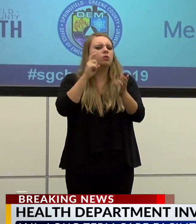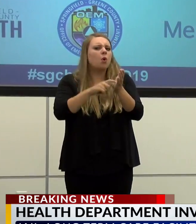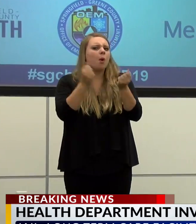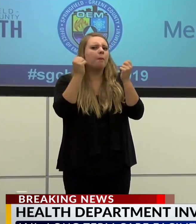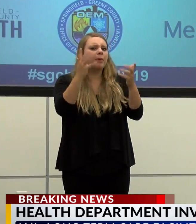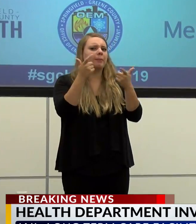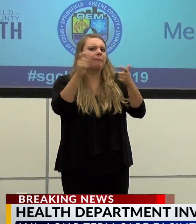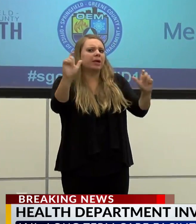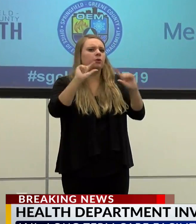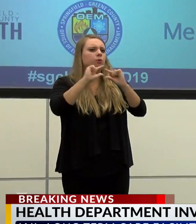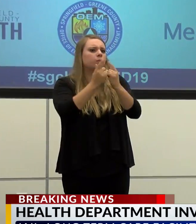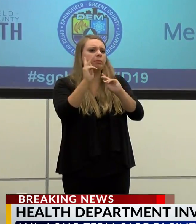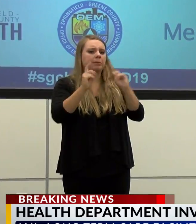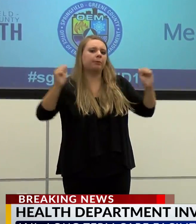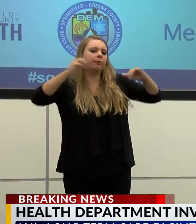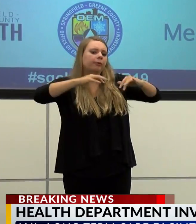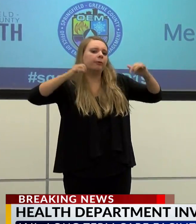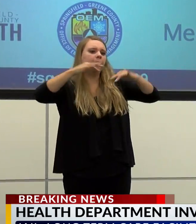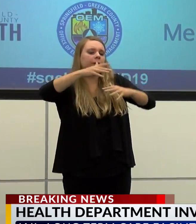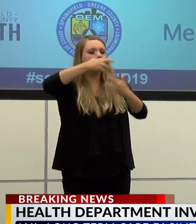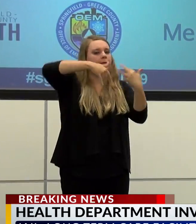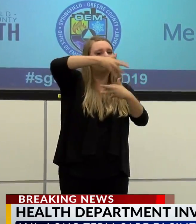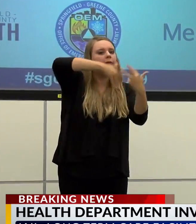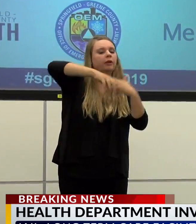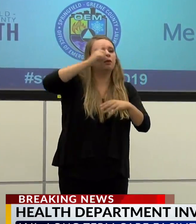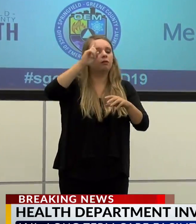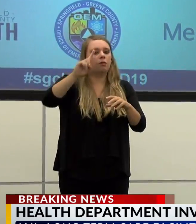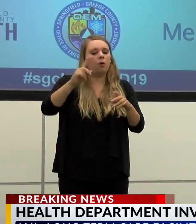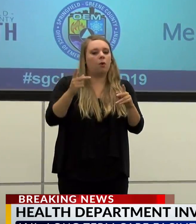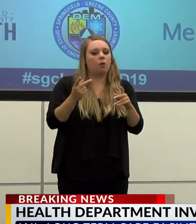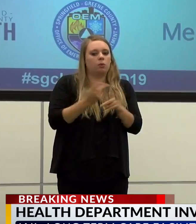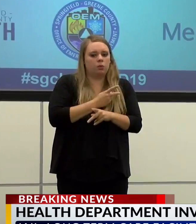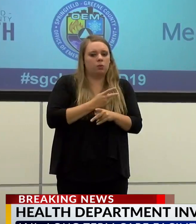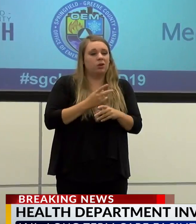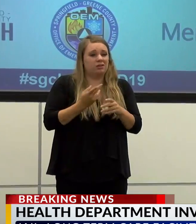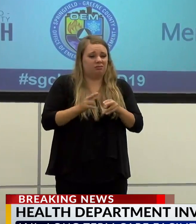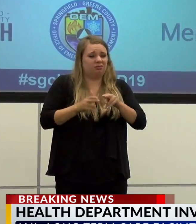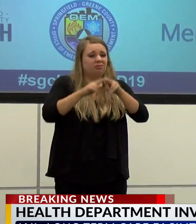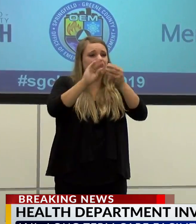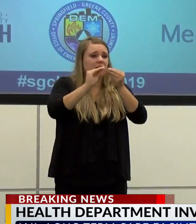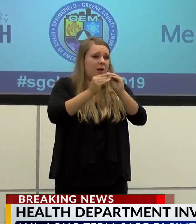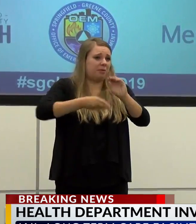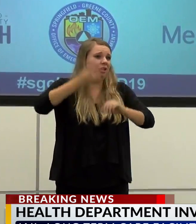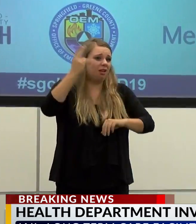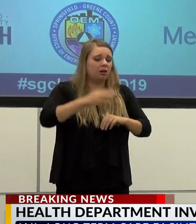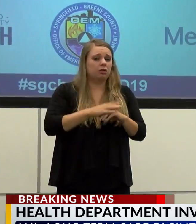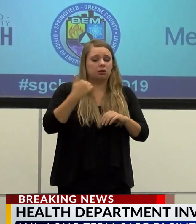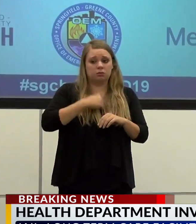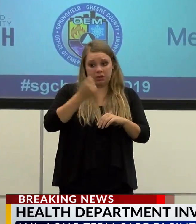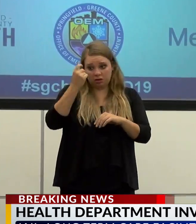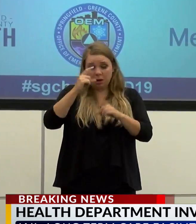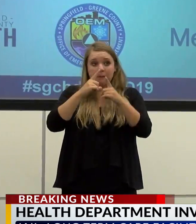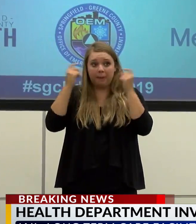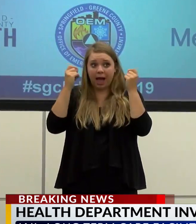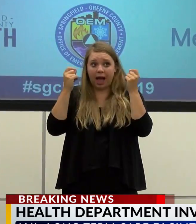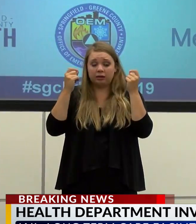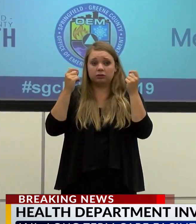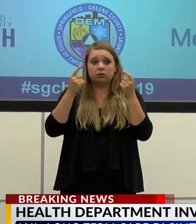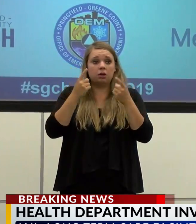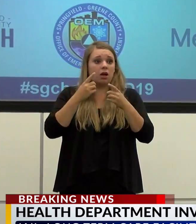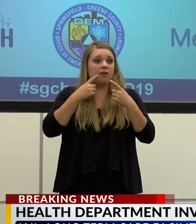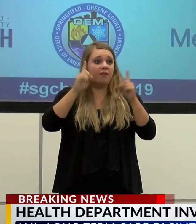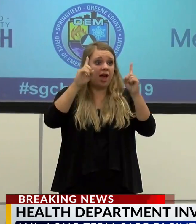and contributing to disease spread. Listen we all know that masking is working. The science supports this.